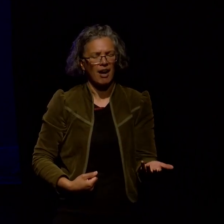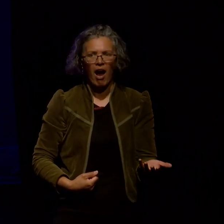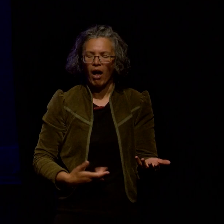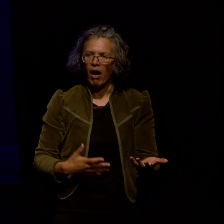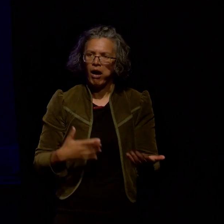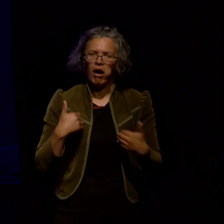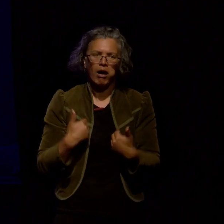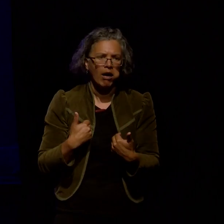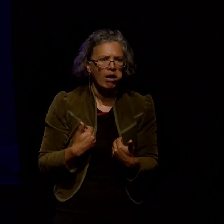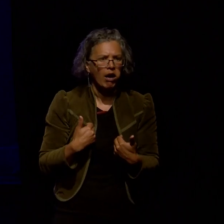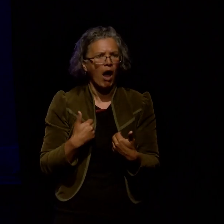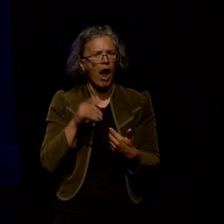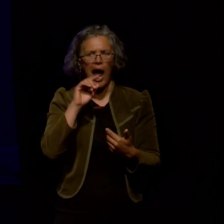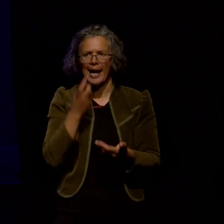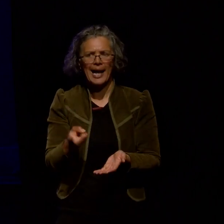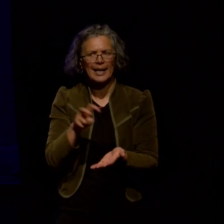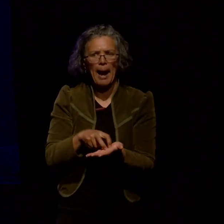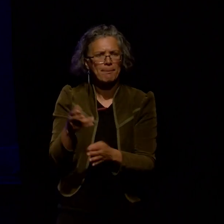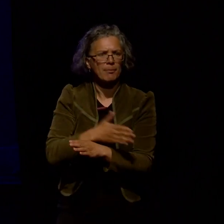just exhausted and not getting out of bed until 10am